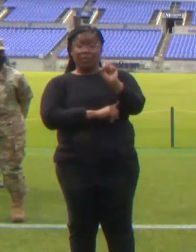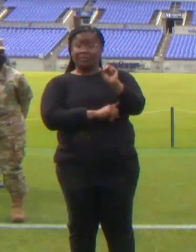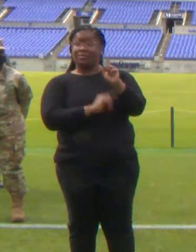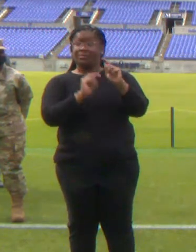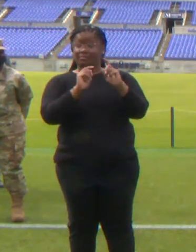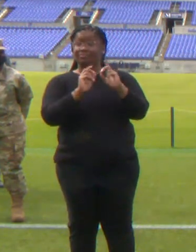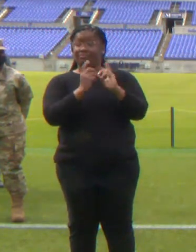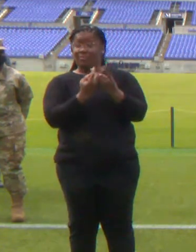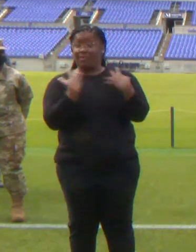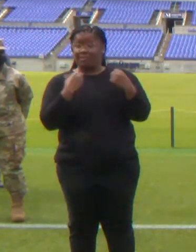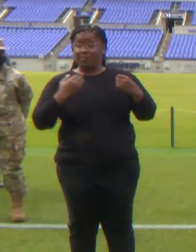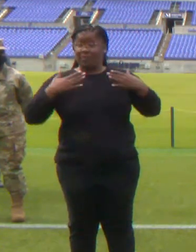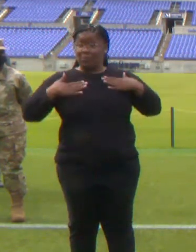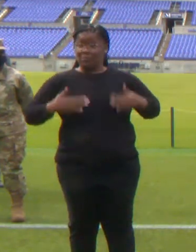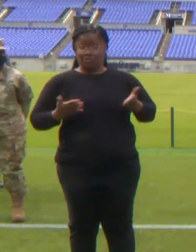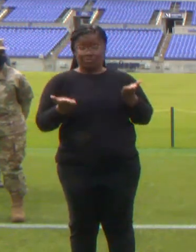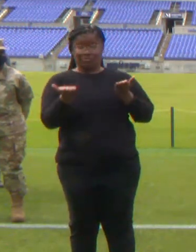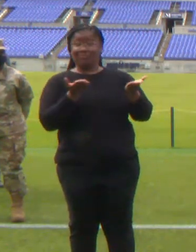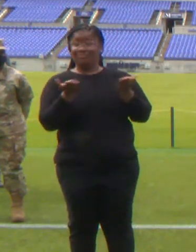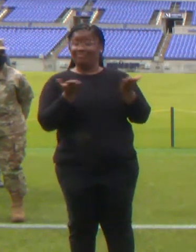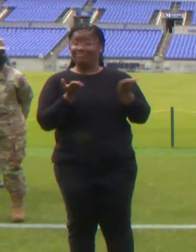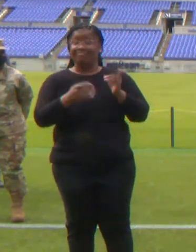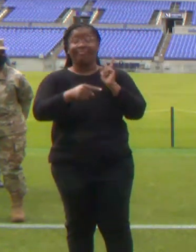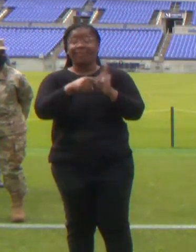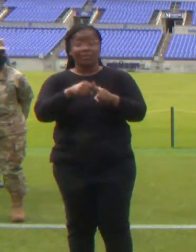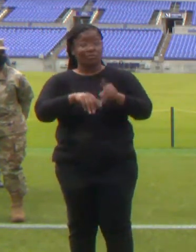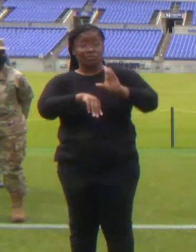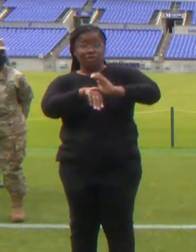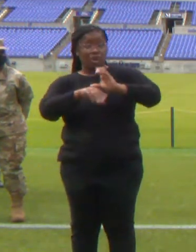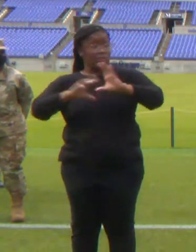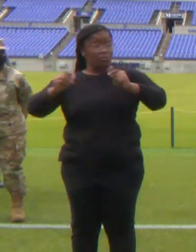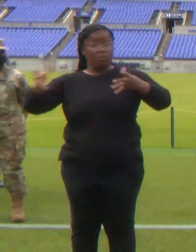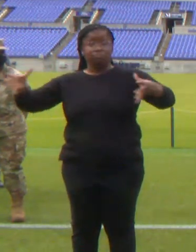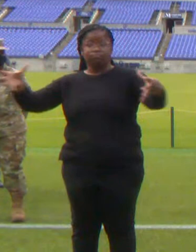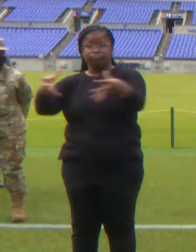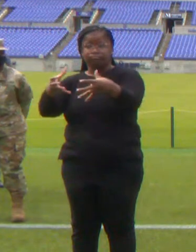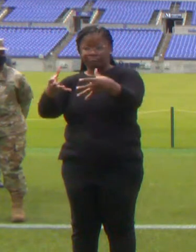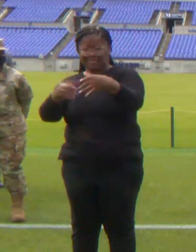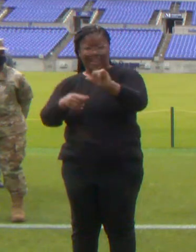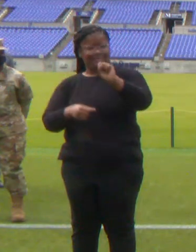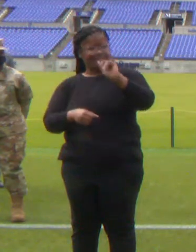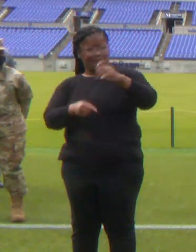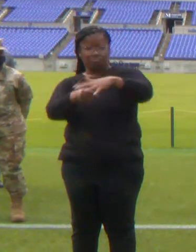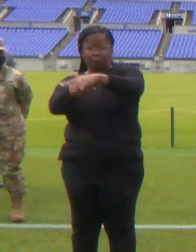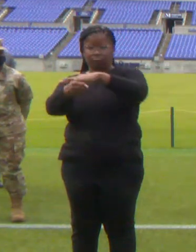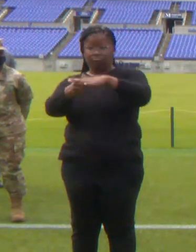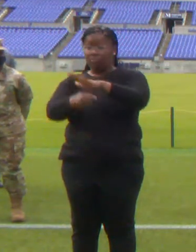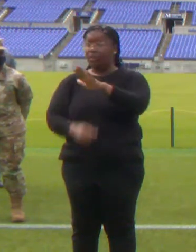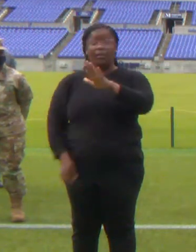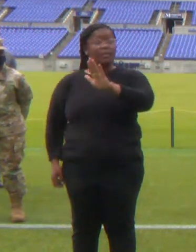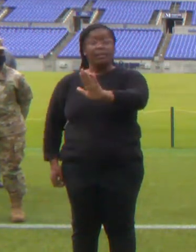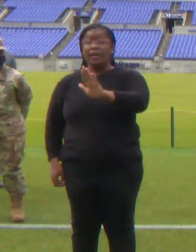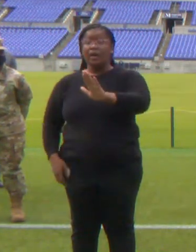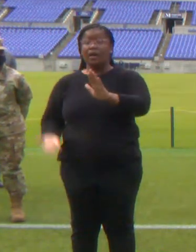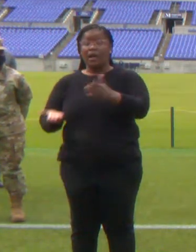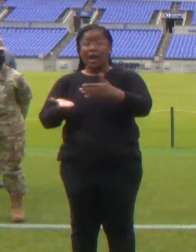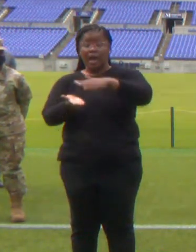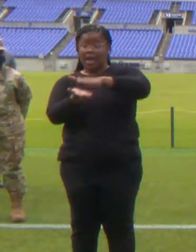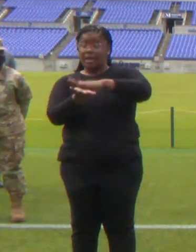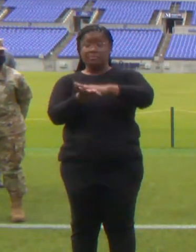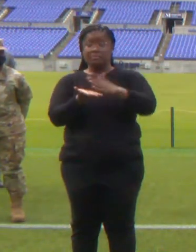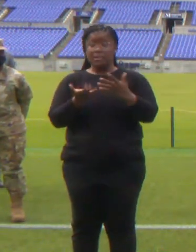as well as the church. And in their renovated former academy, it was